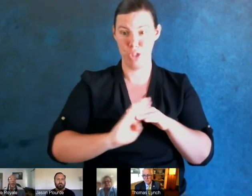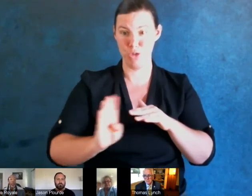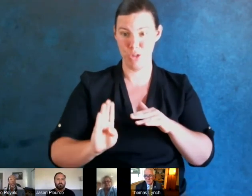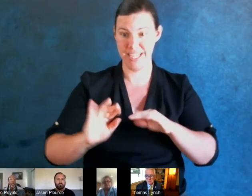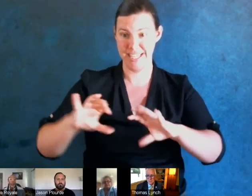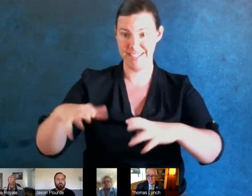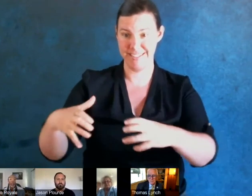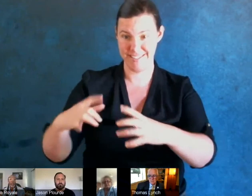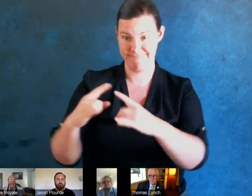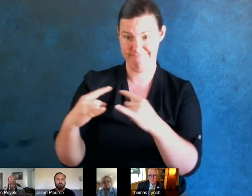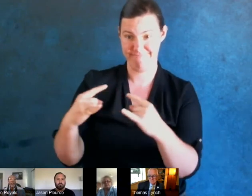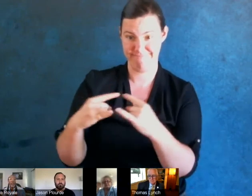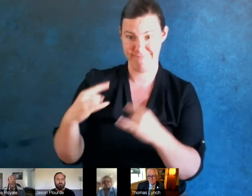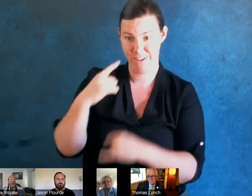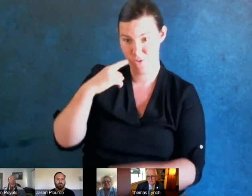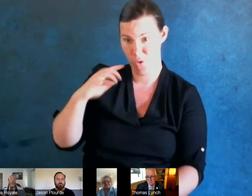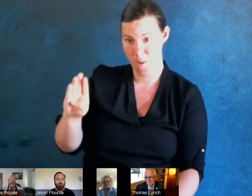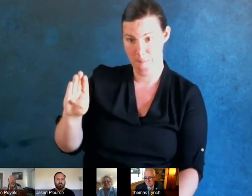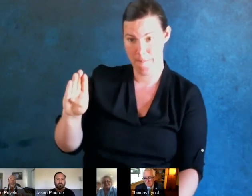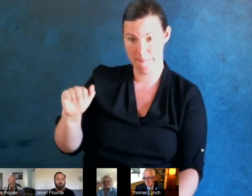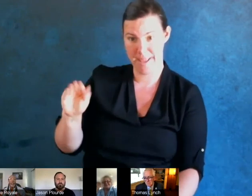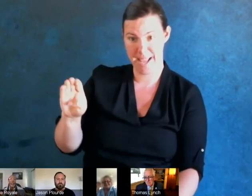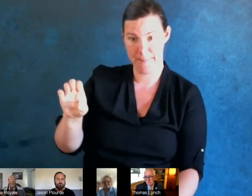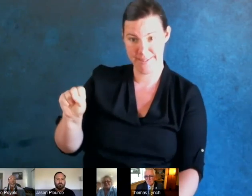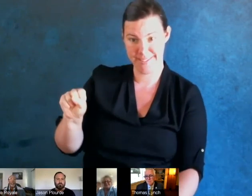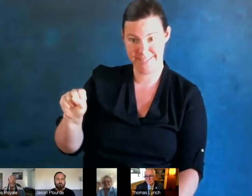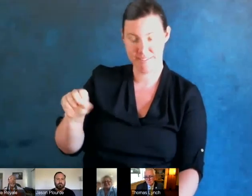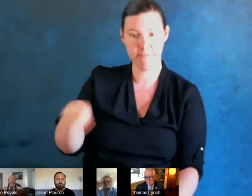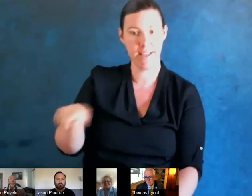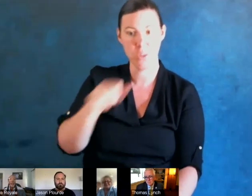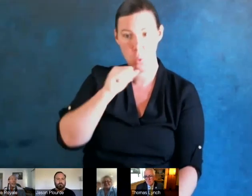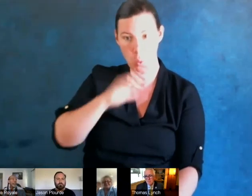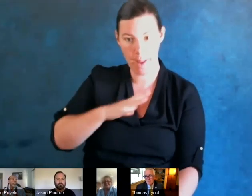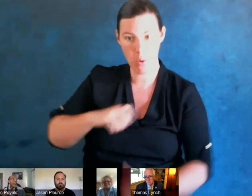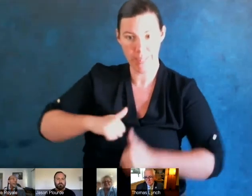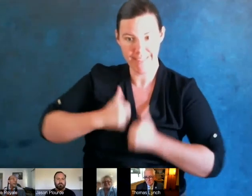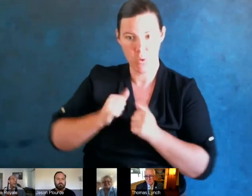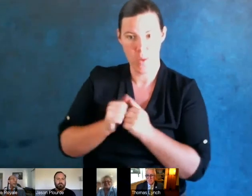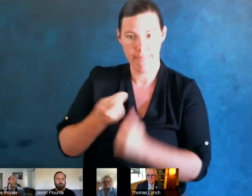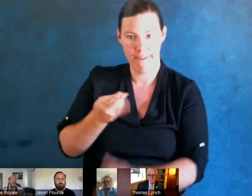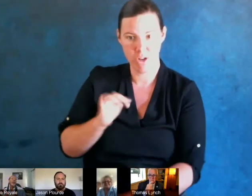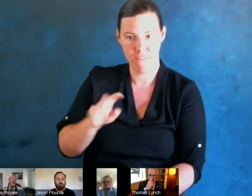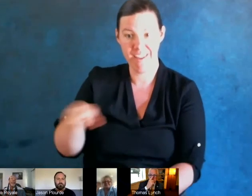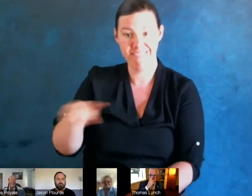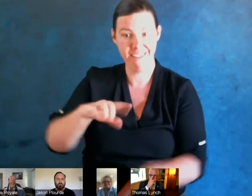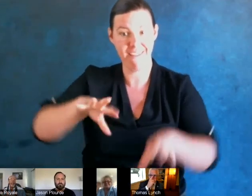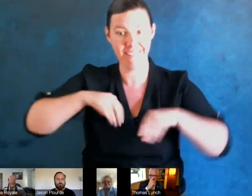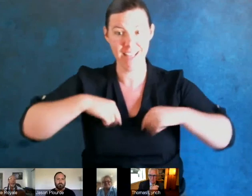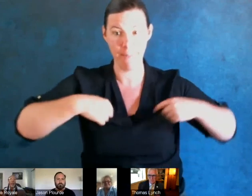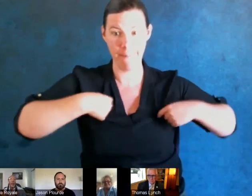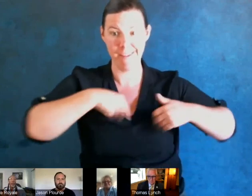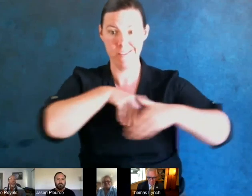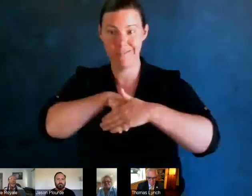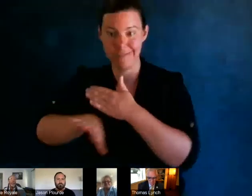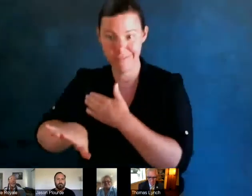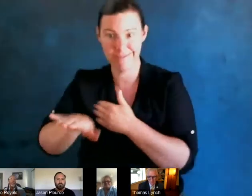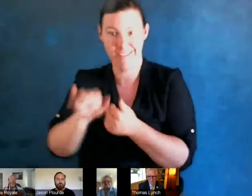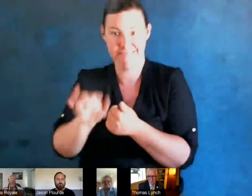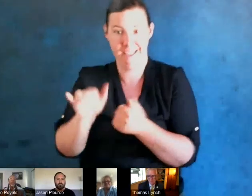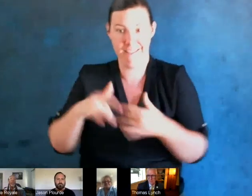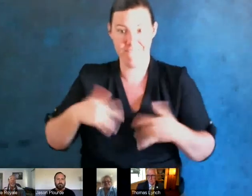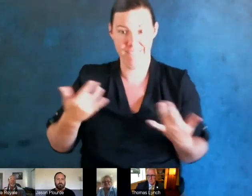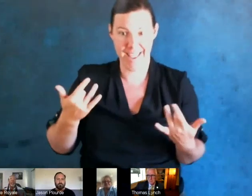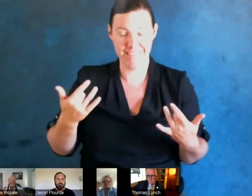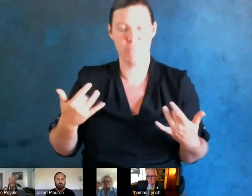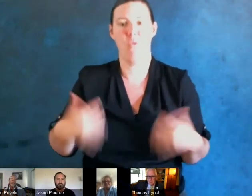me go to this event. So that just shows the openness and the community support that happens when we all come together